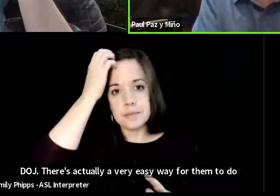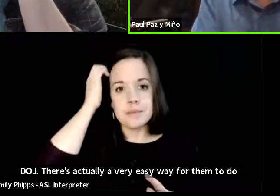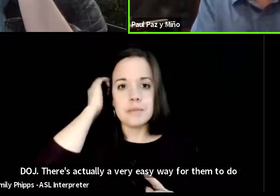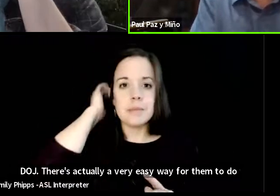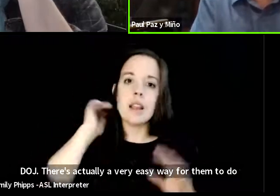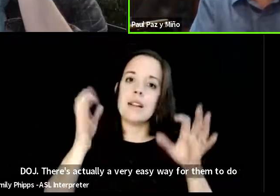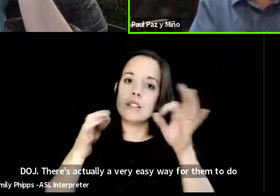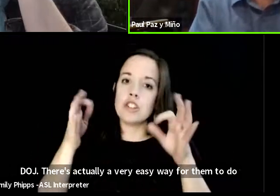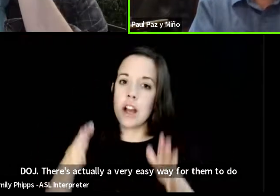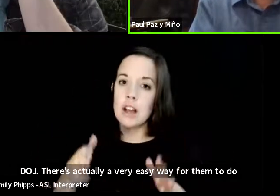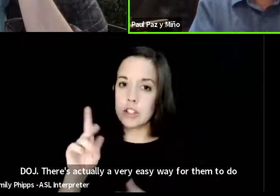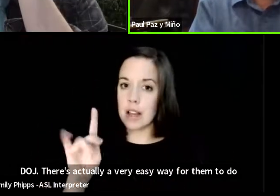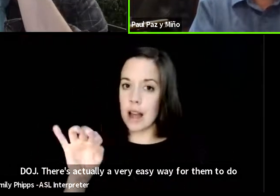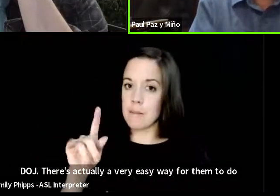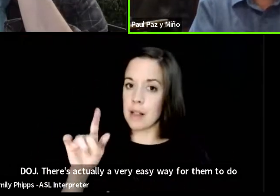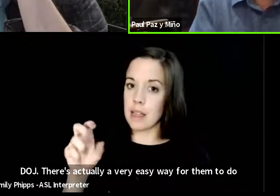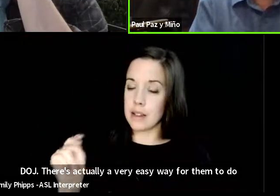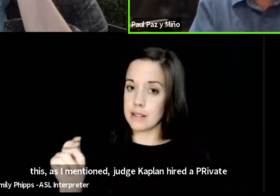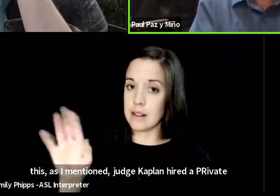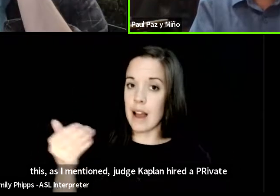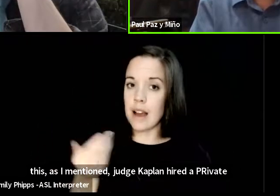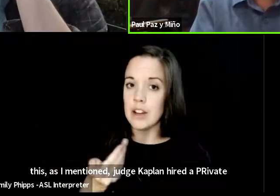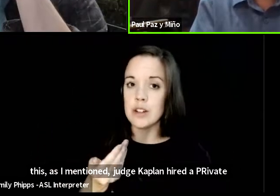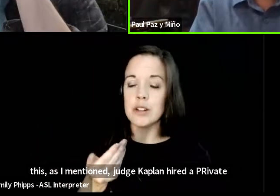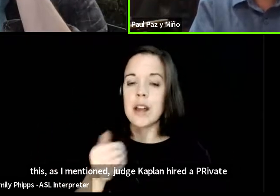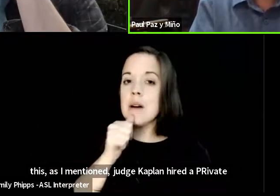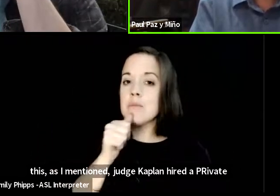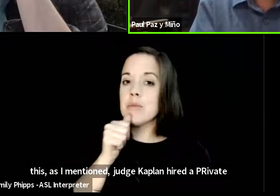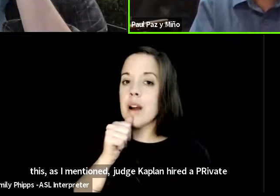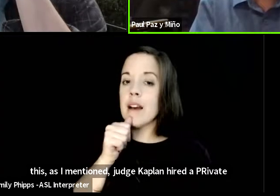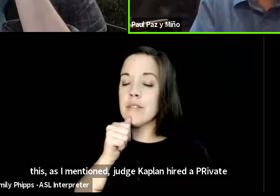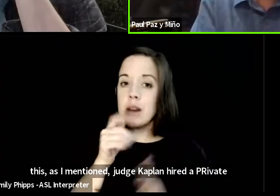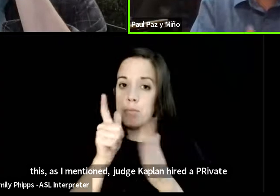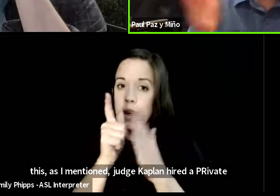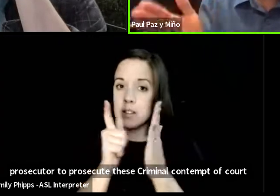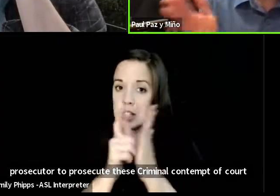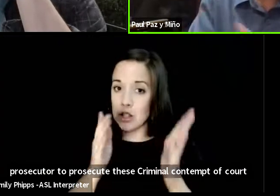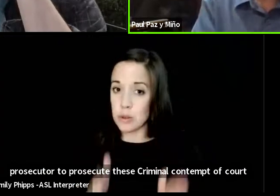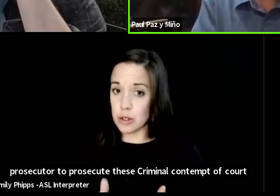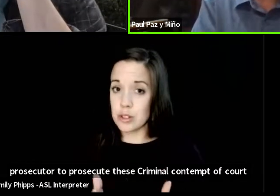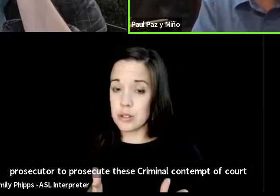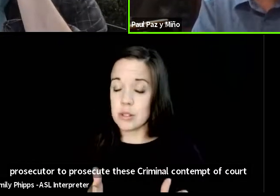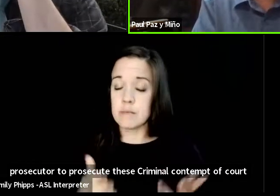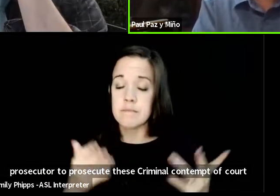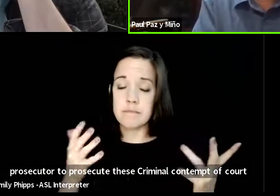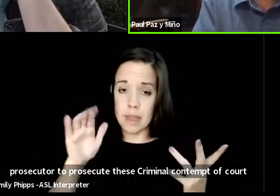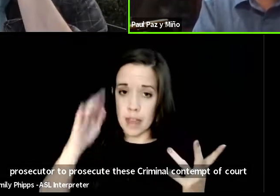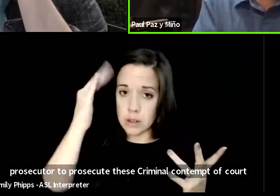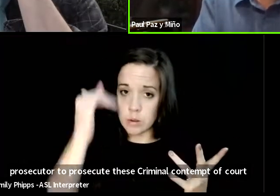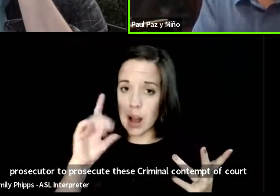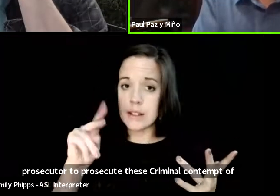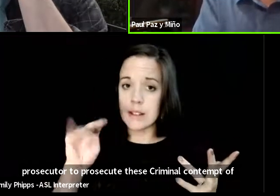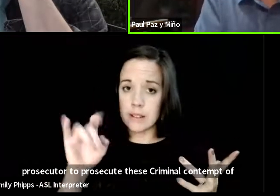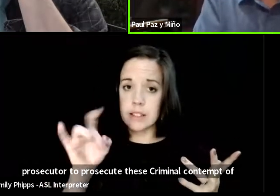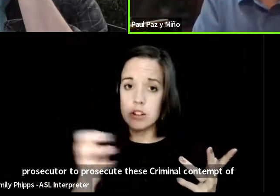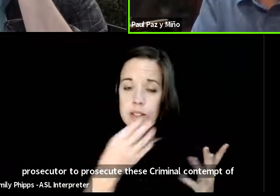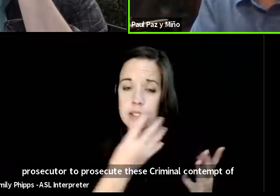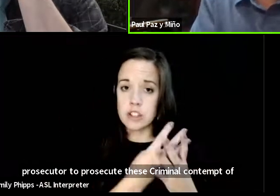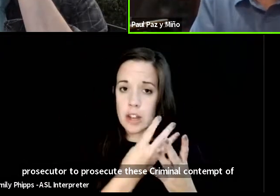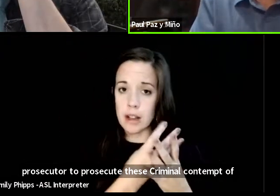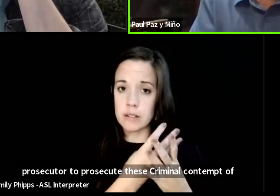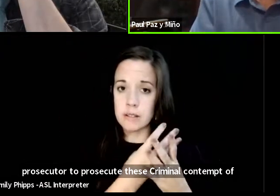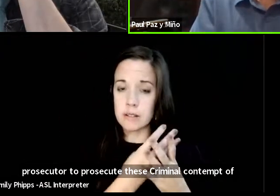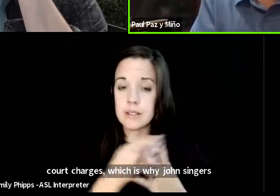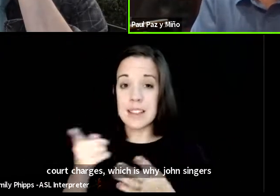hired a private prosecutor to prosecute these criminal contempt of court charges which is why donzinger's in jail he's